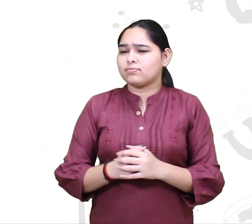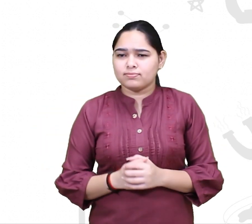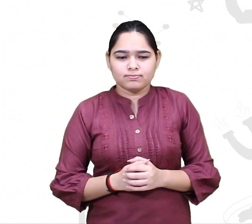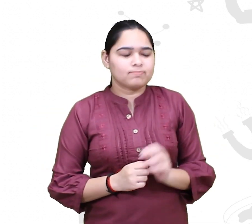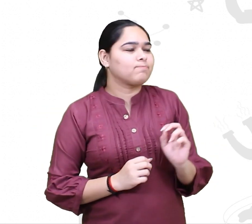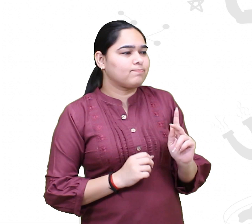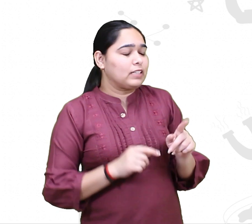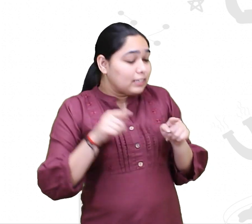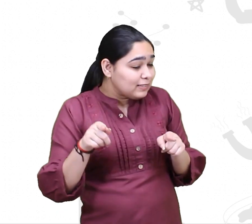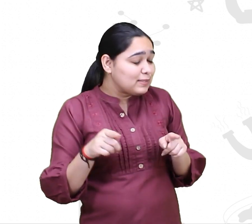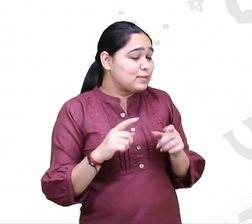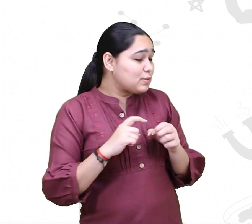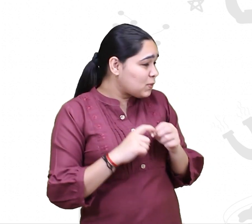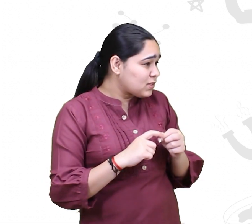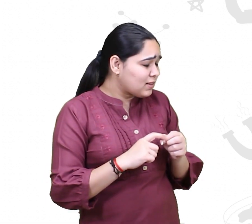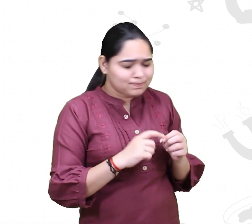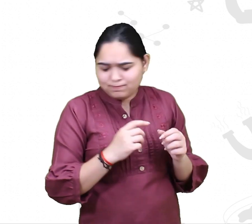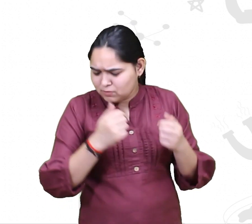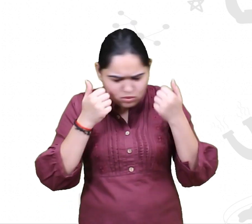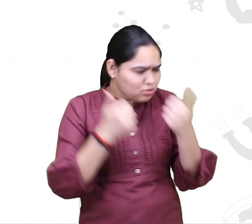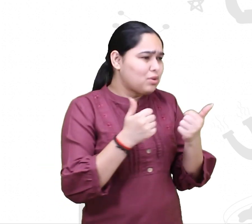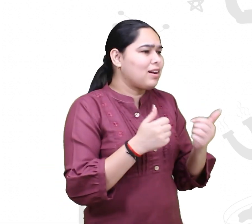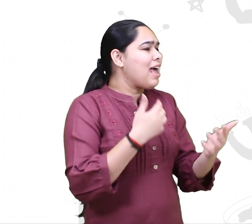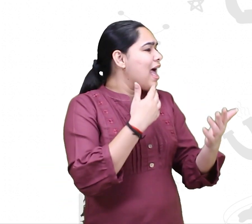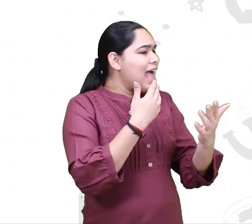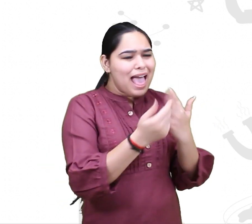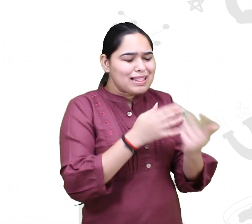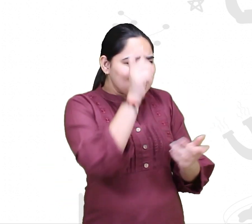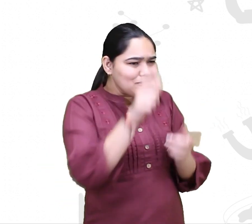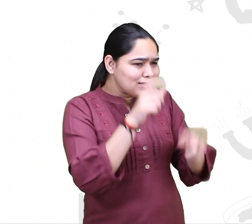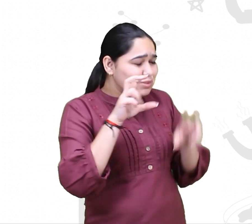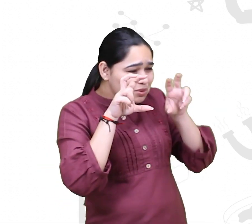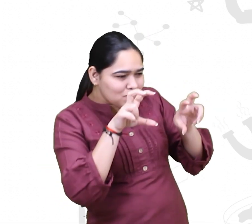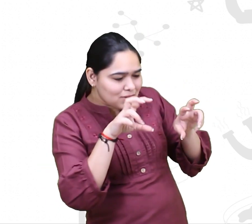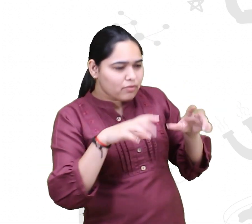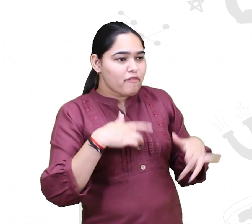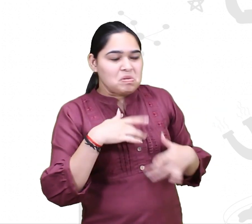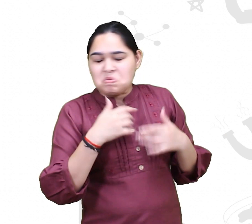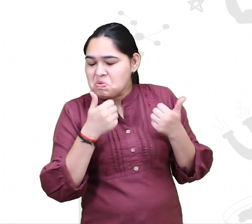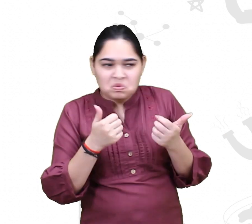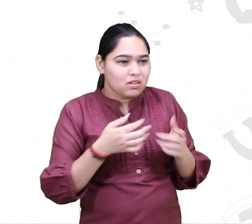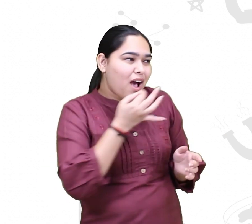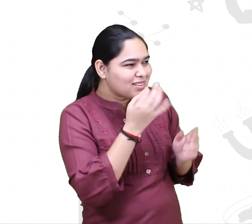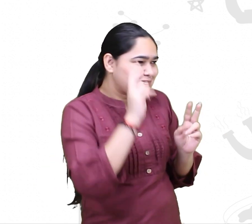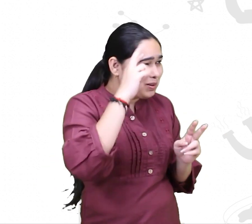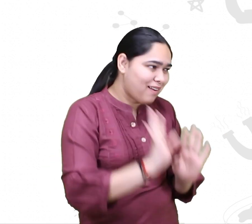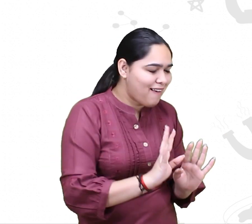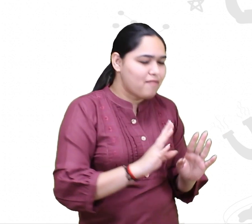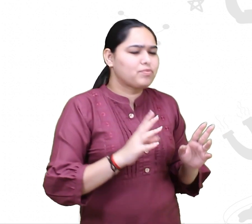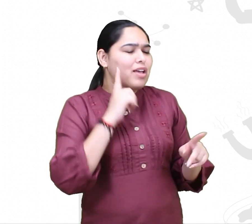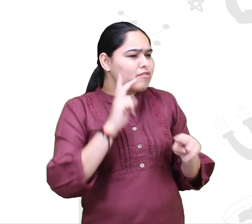these things? Yeah, that's always a very intriguing question for a person who observes them. So,